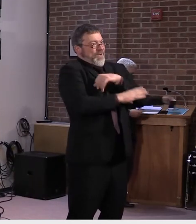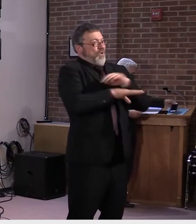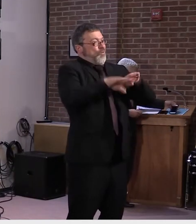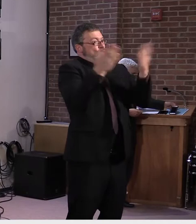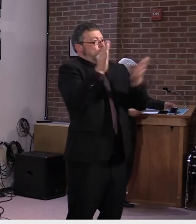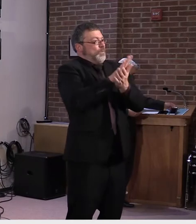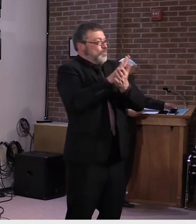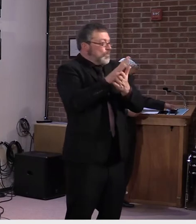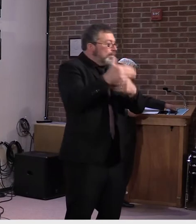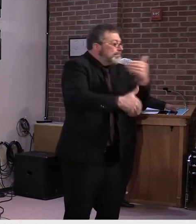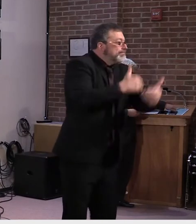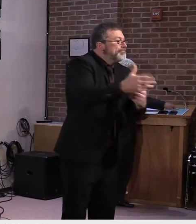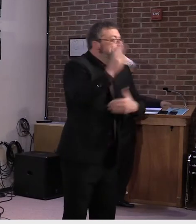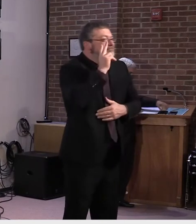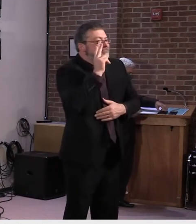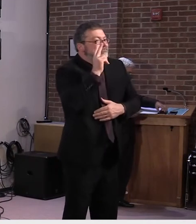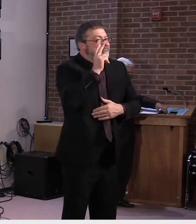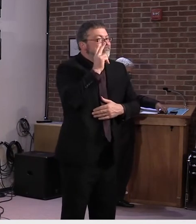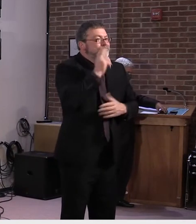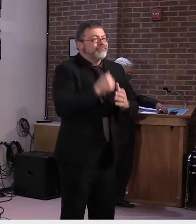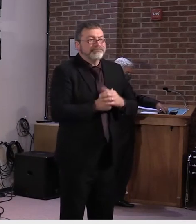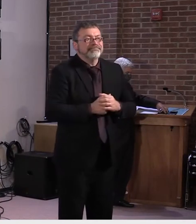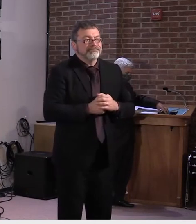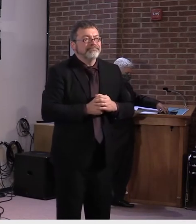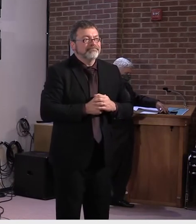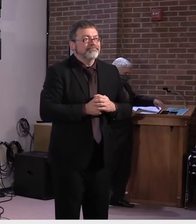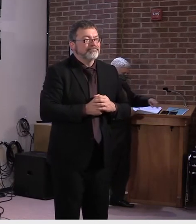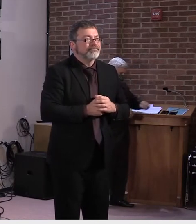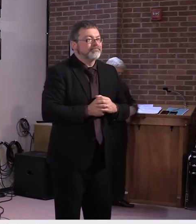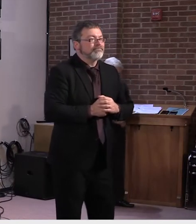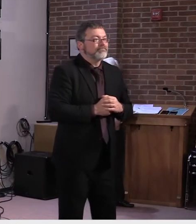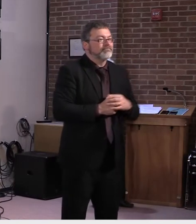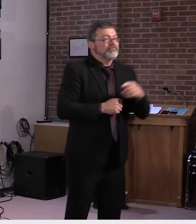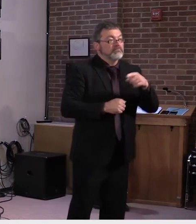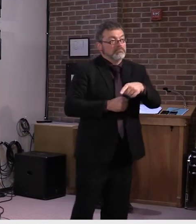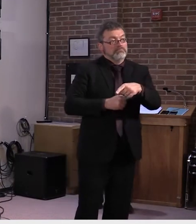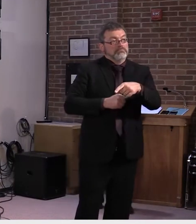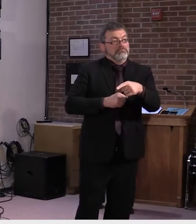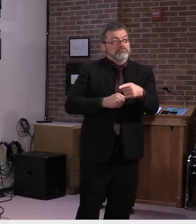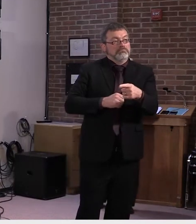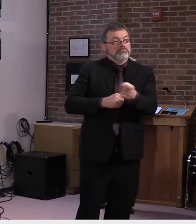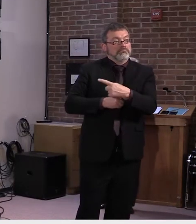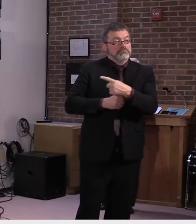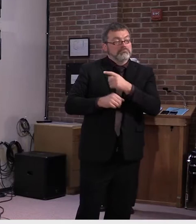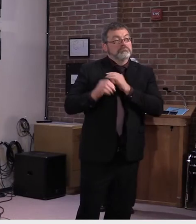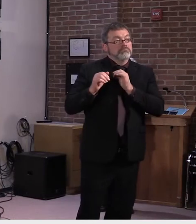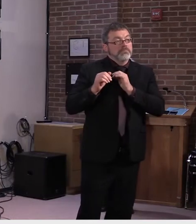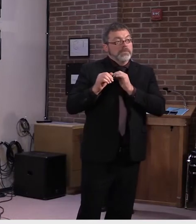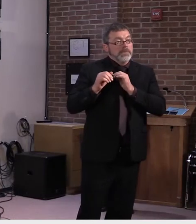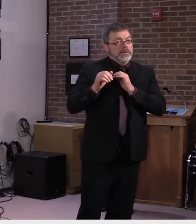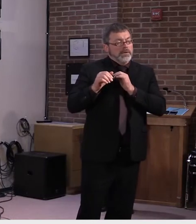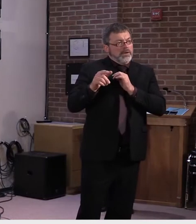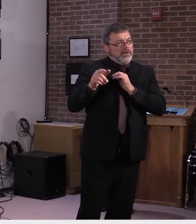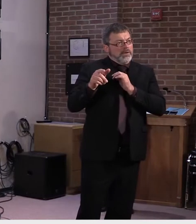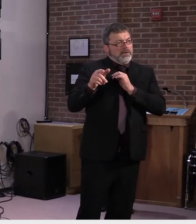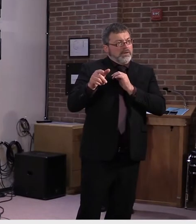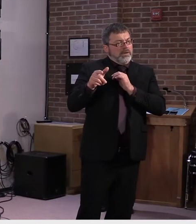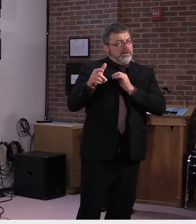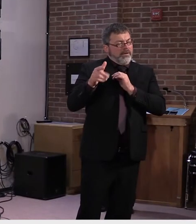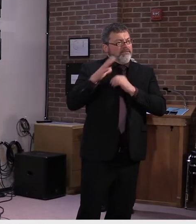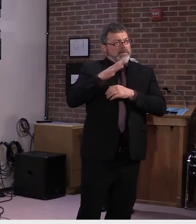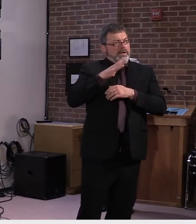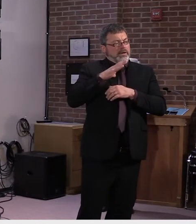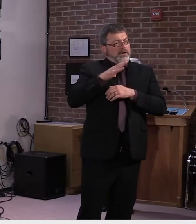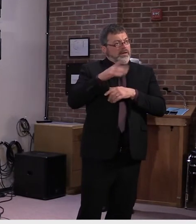Do you think that, uh, there's a way to mitigate, uh, steep increase in property